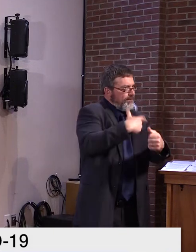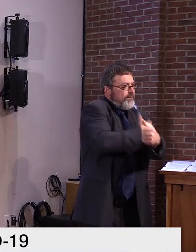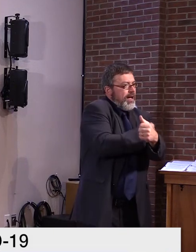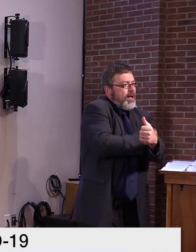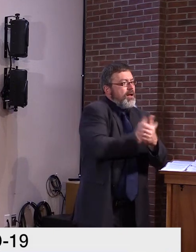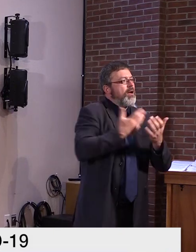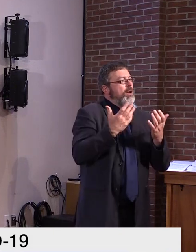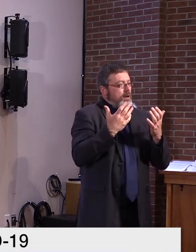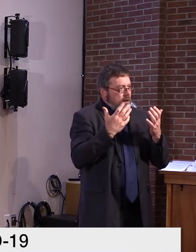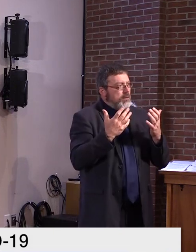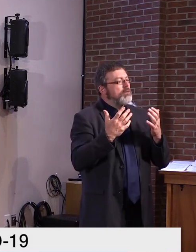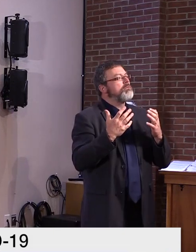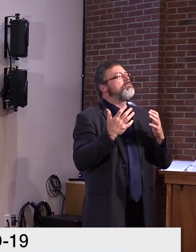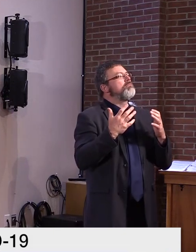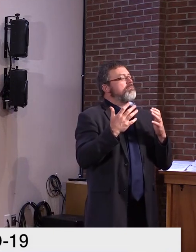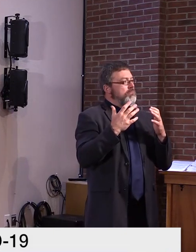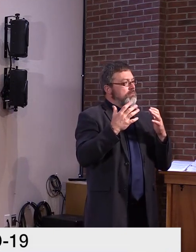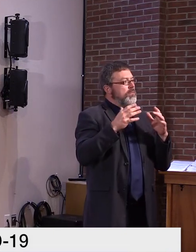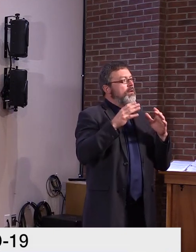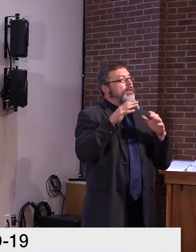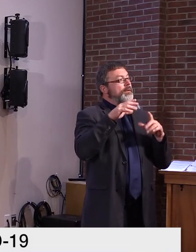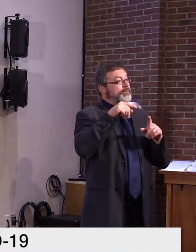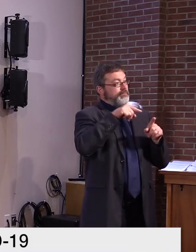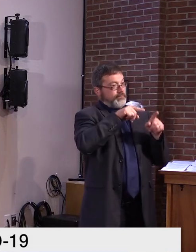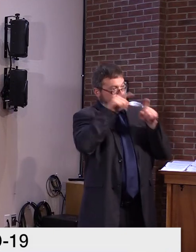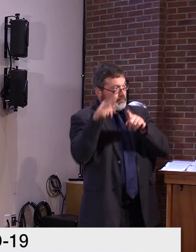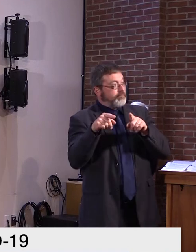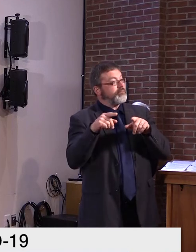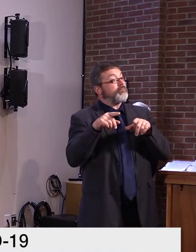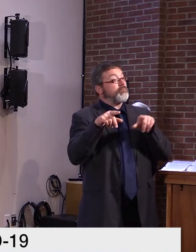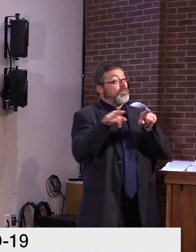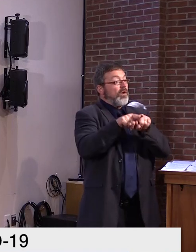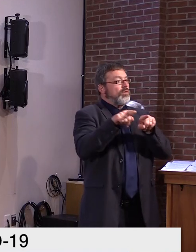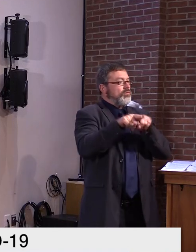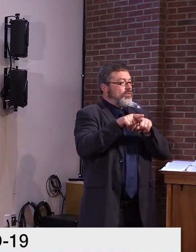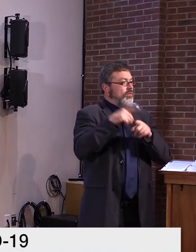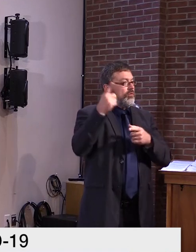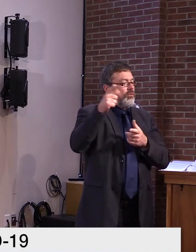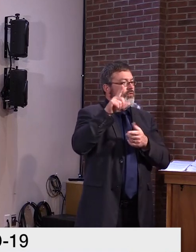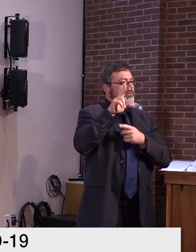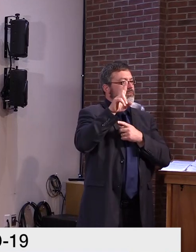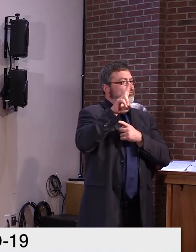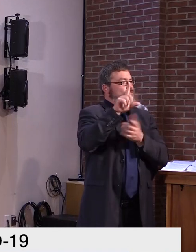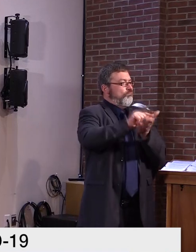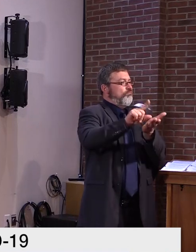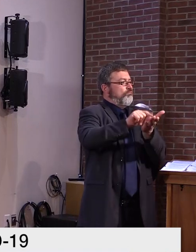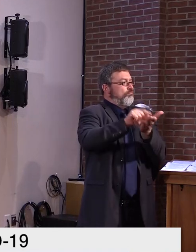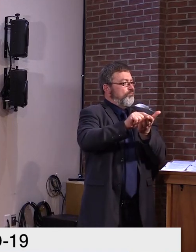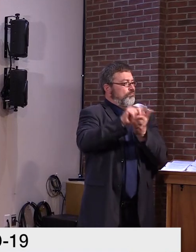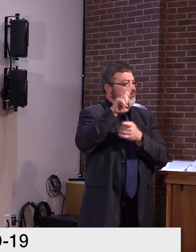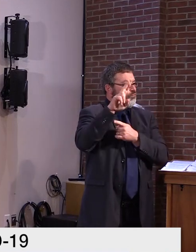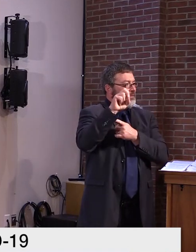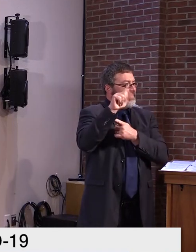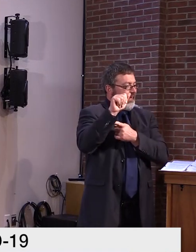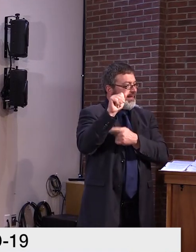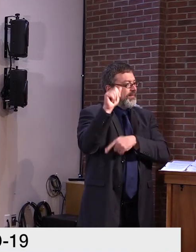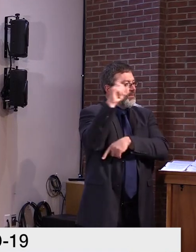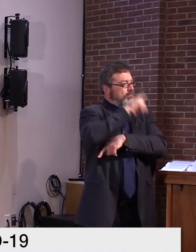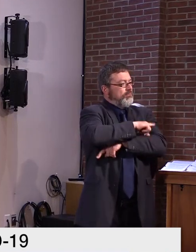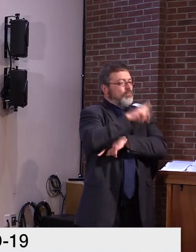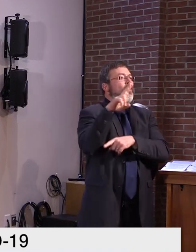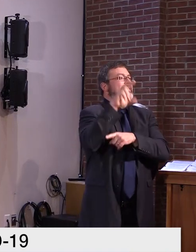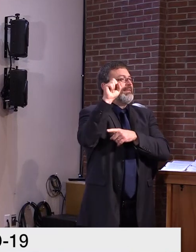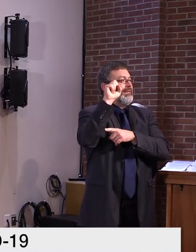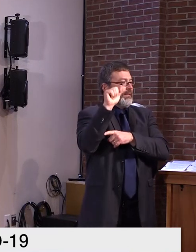Today where eight top regulators at the FDA promised to uphold the scientific integrity of their work